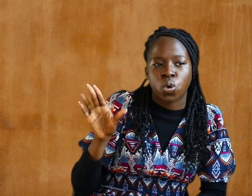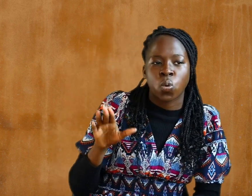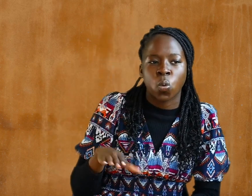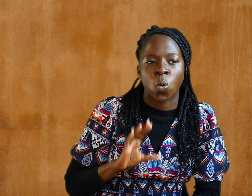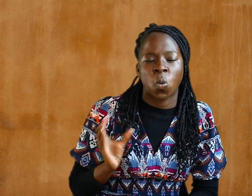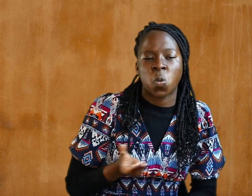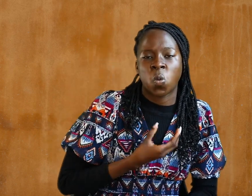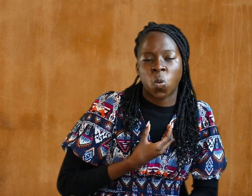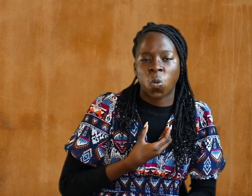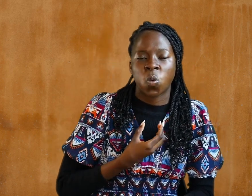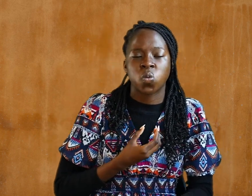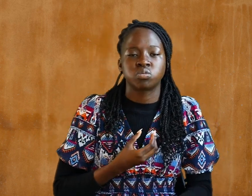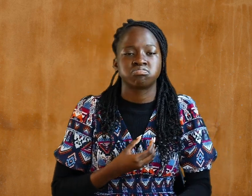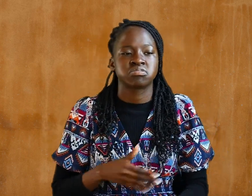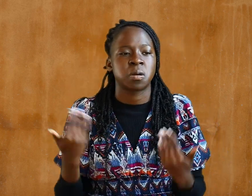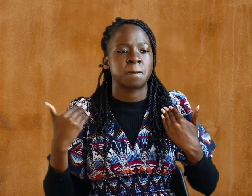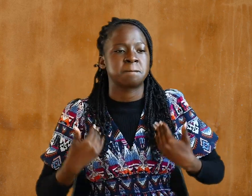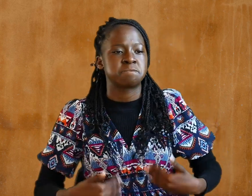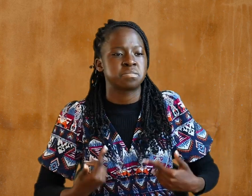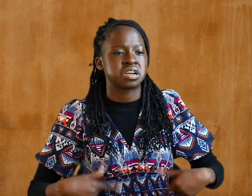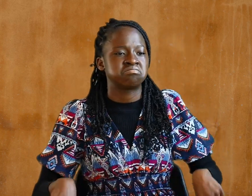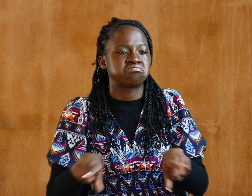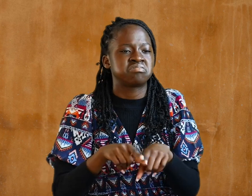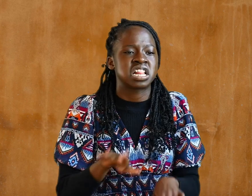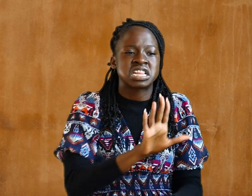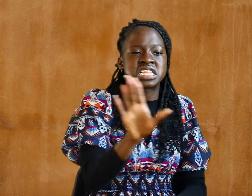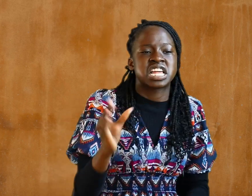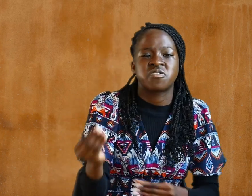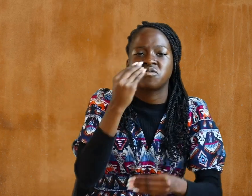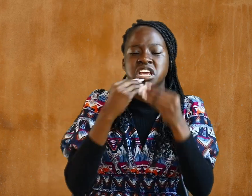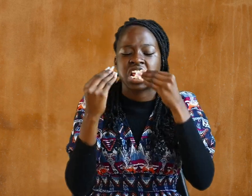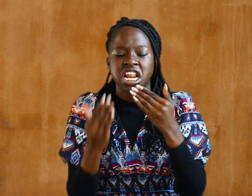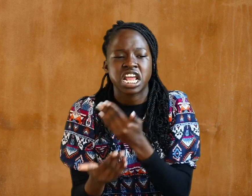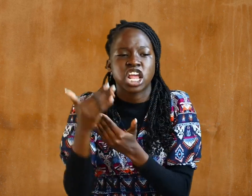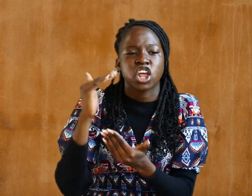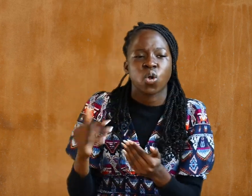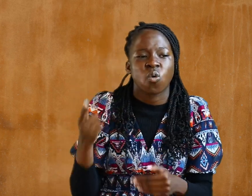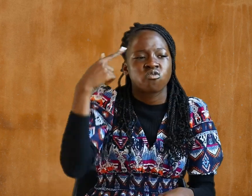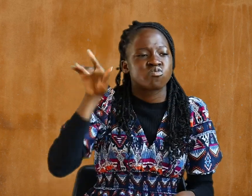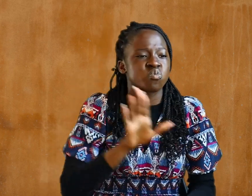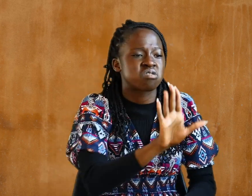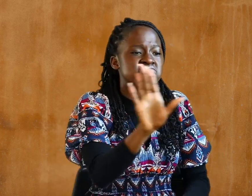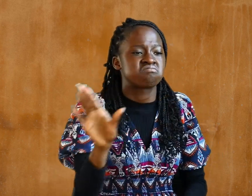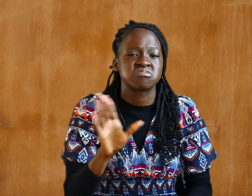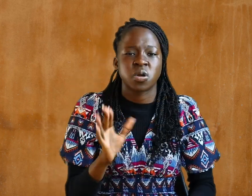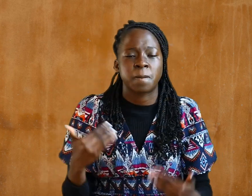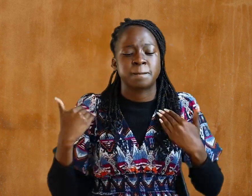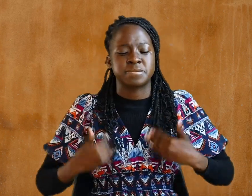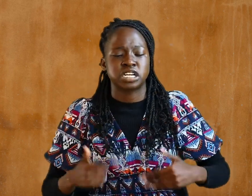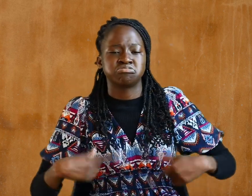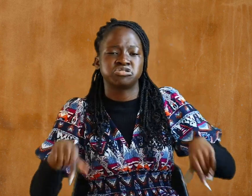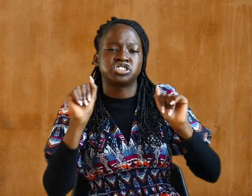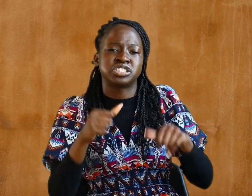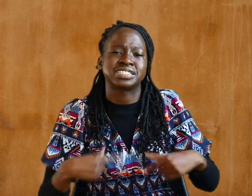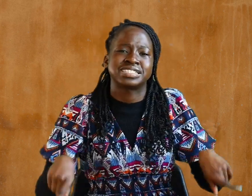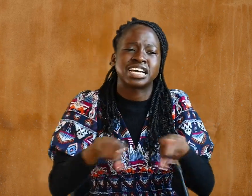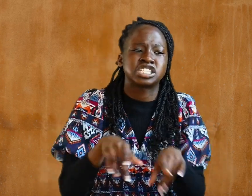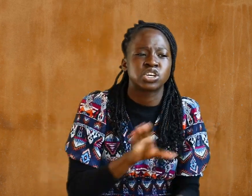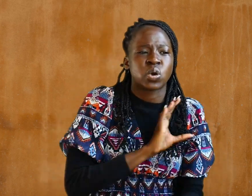for their body just as Christ does the church. For we are members of his body.